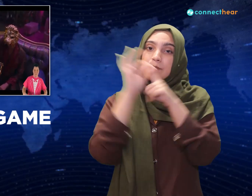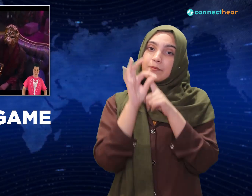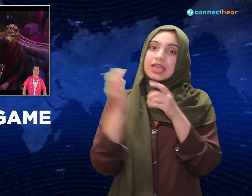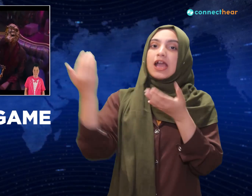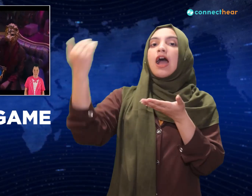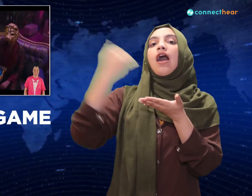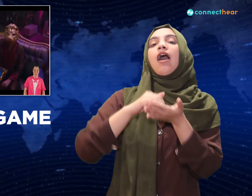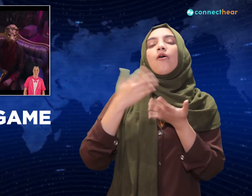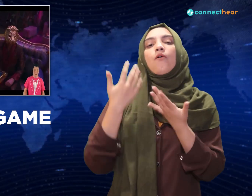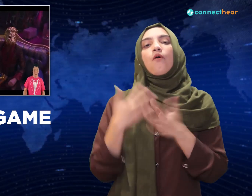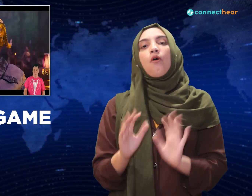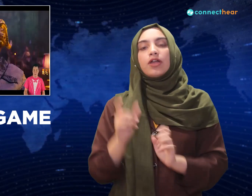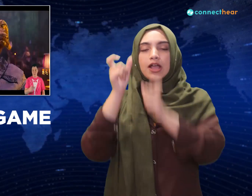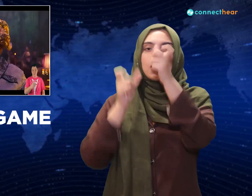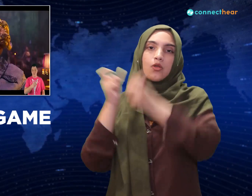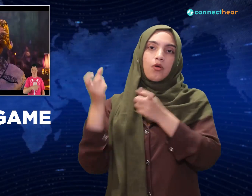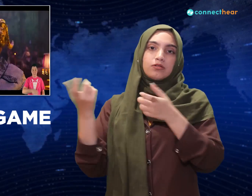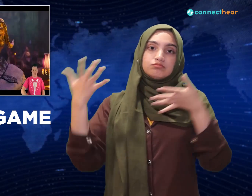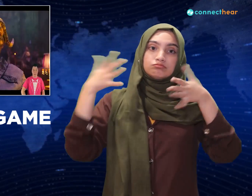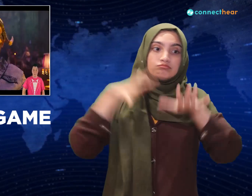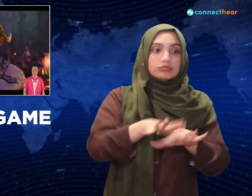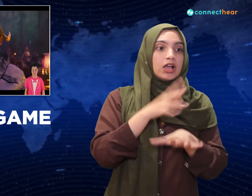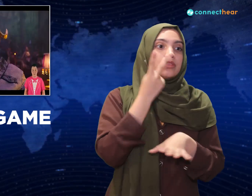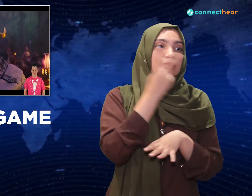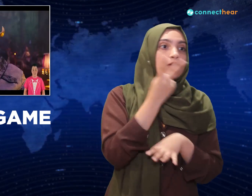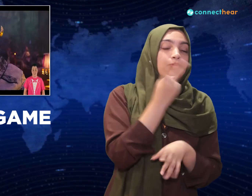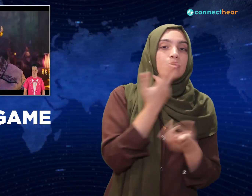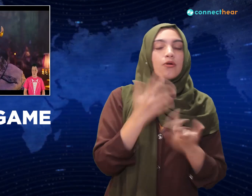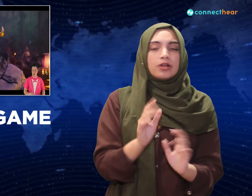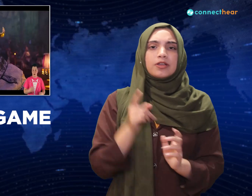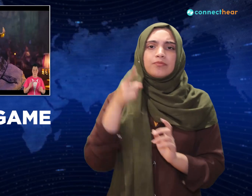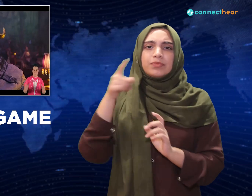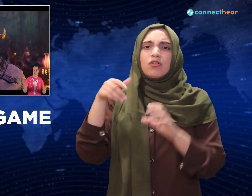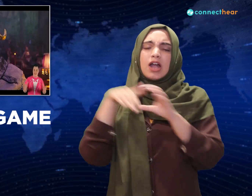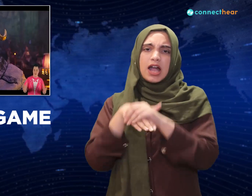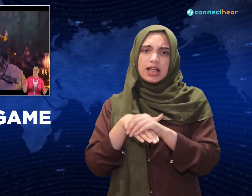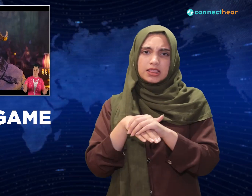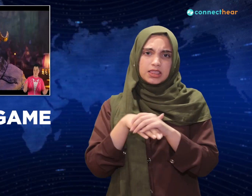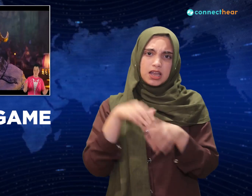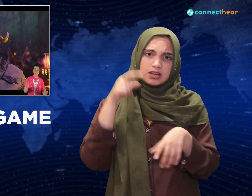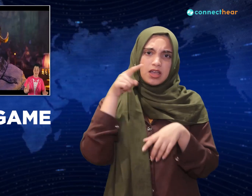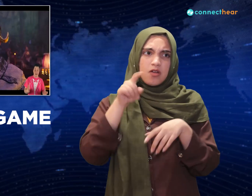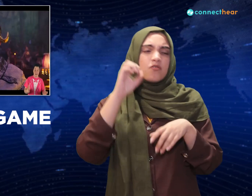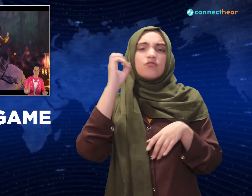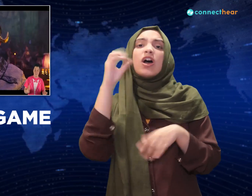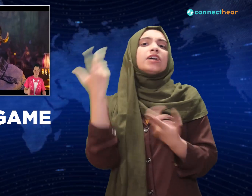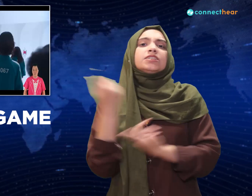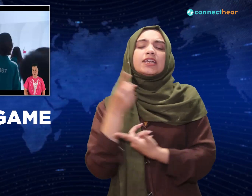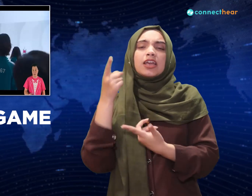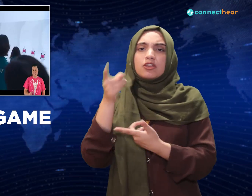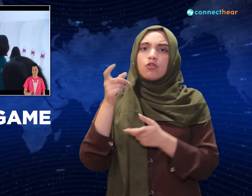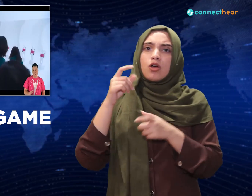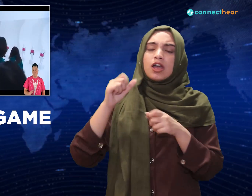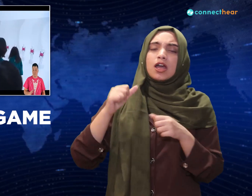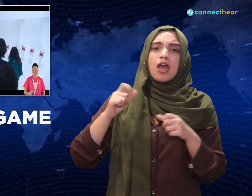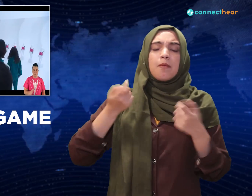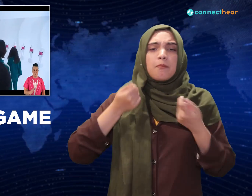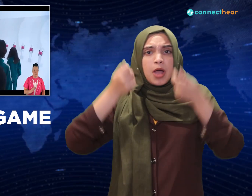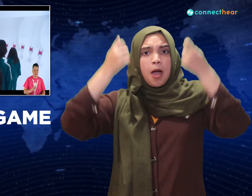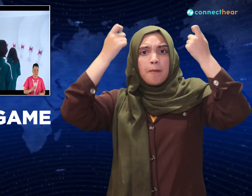to these games. A bunch of rich assholes just wanna bet on people's lives. For the next game, the players get